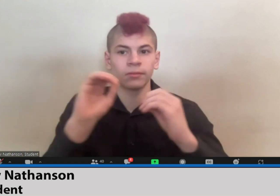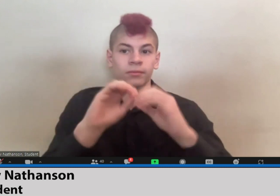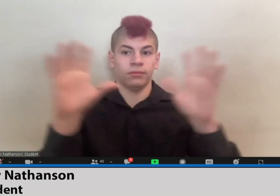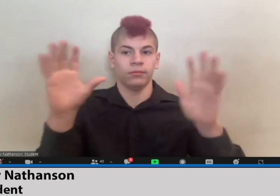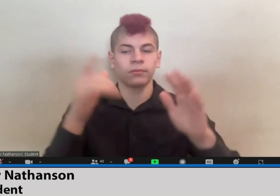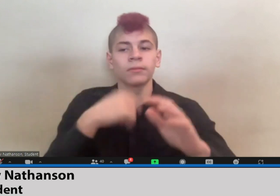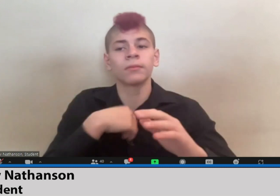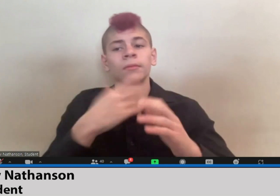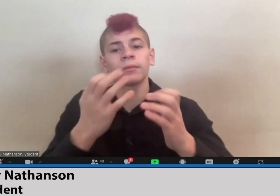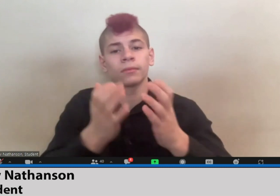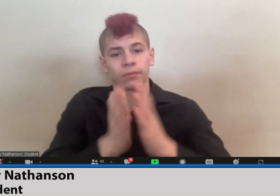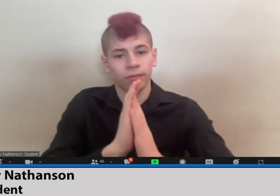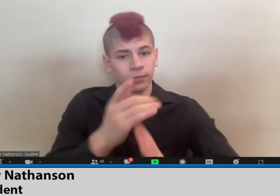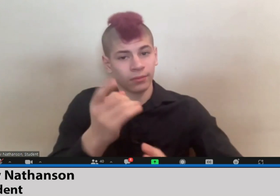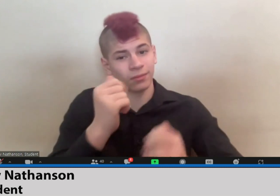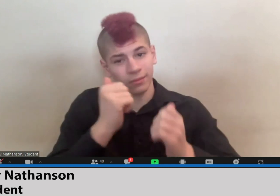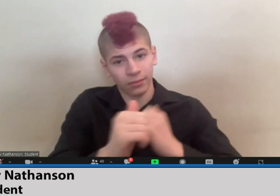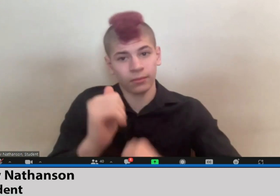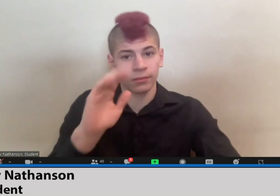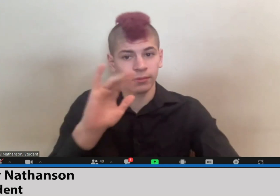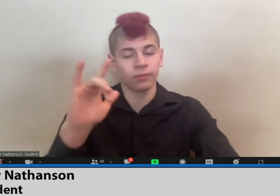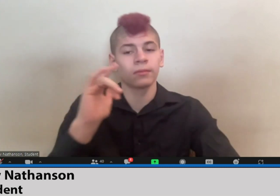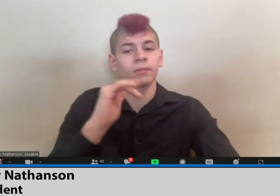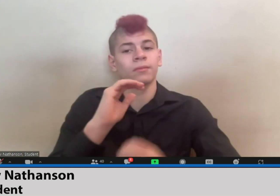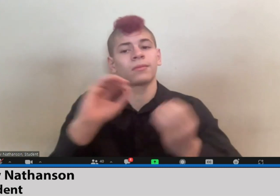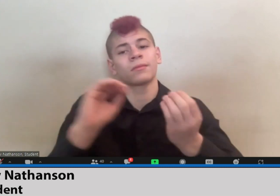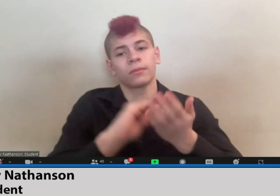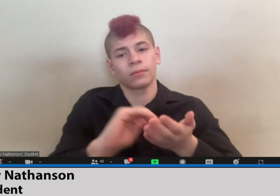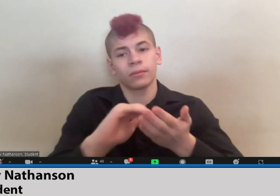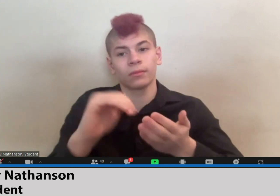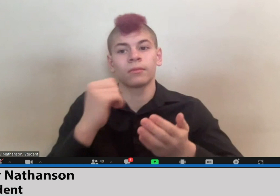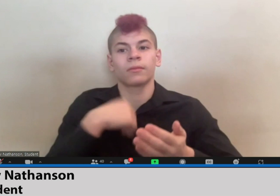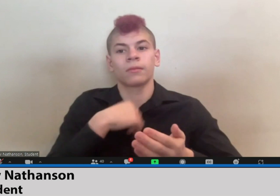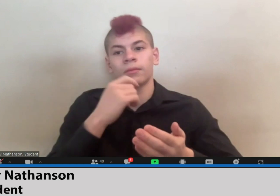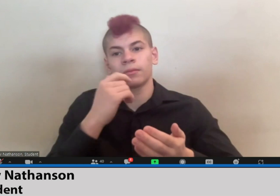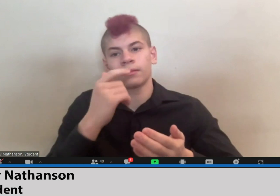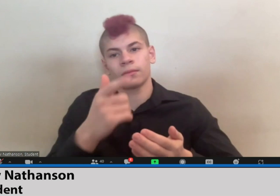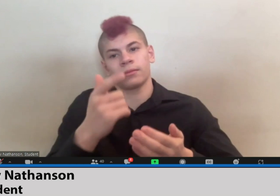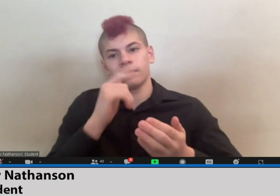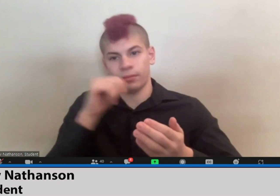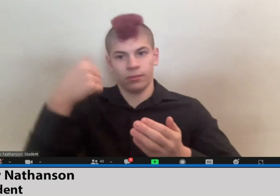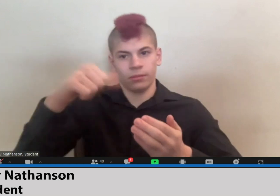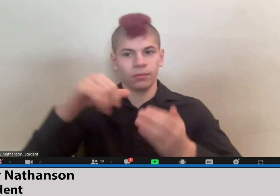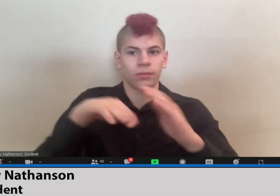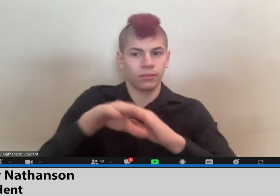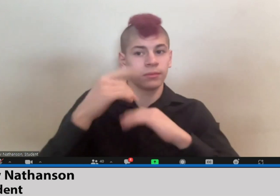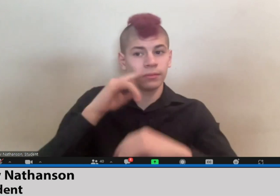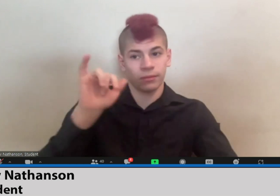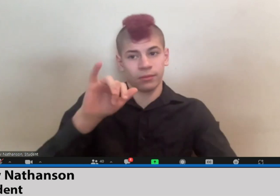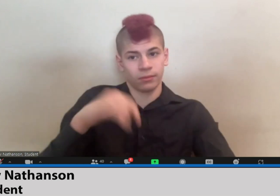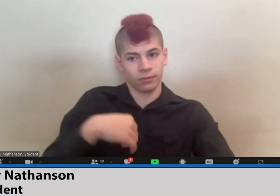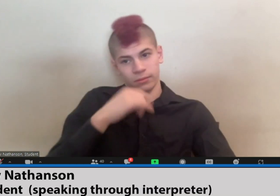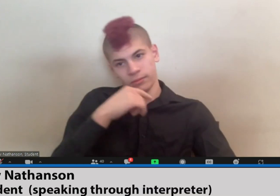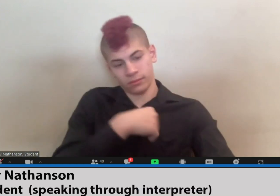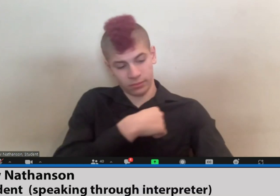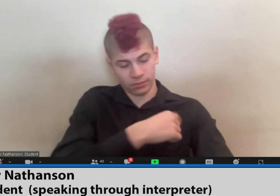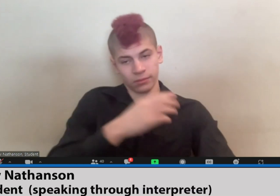Fix the statute to give them the professional recognition that they deserve. Our family and friends have advocated for this